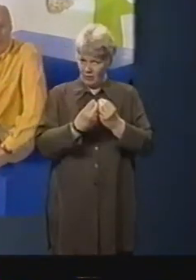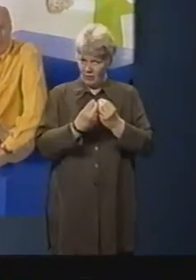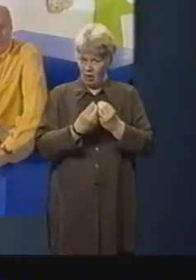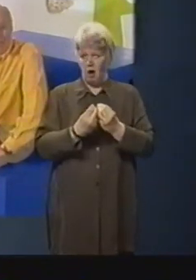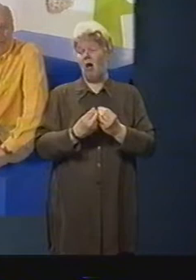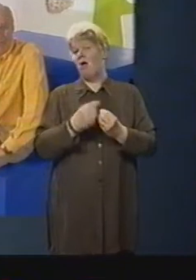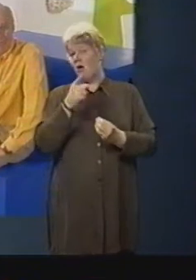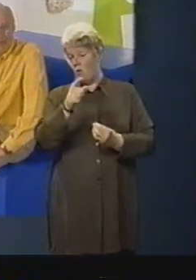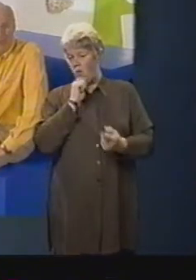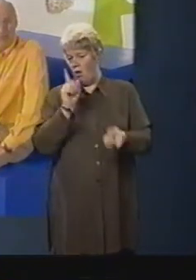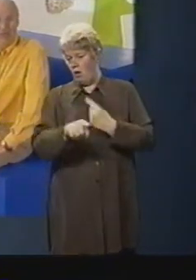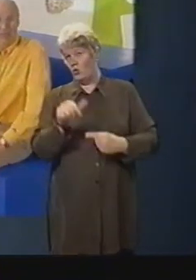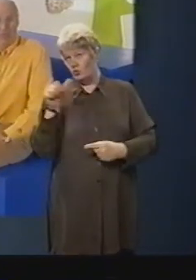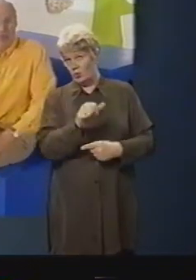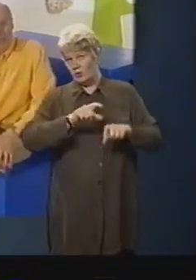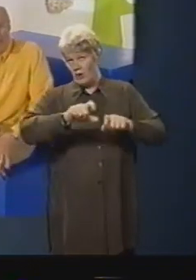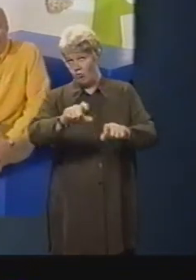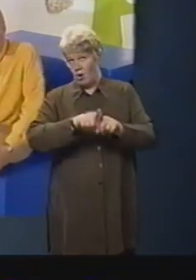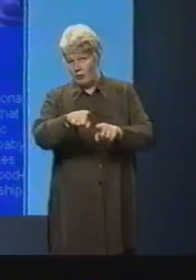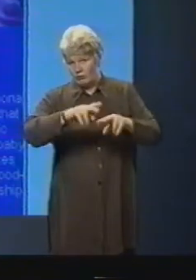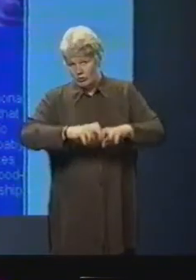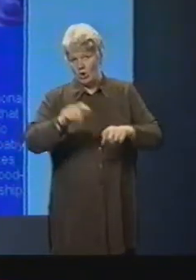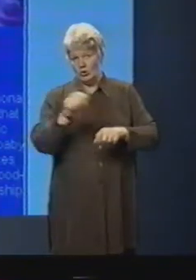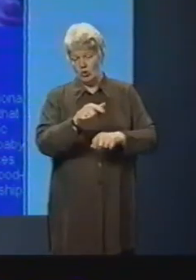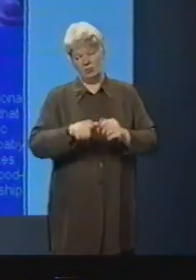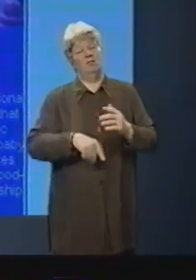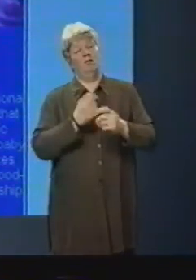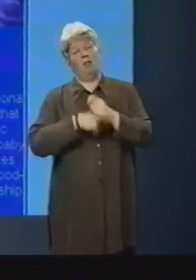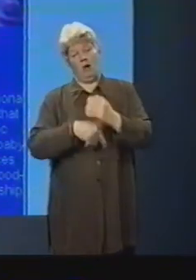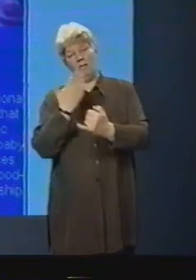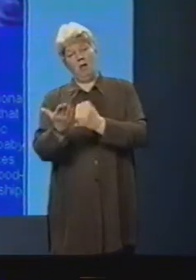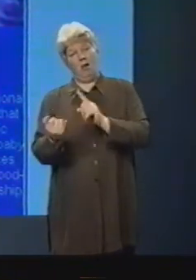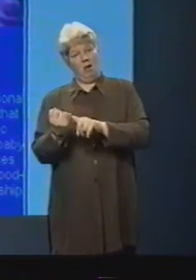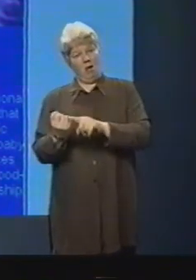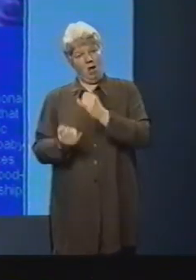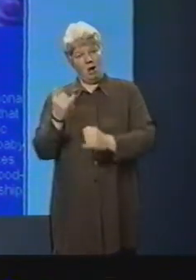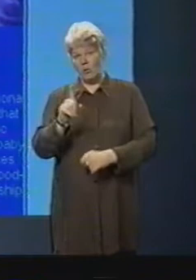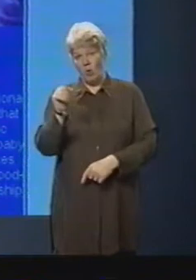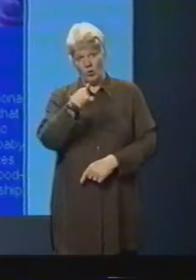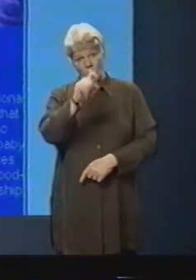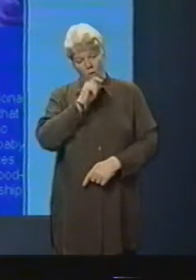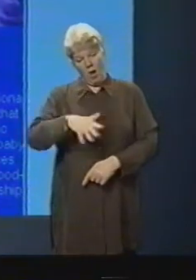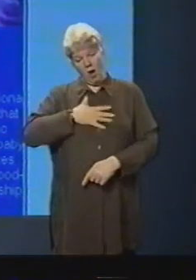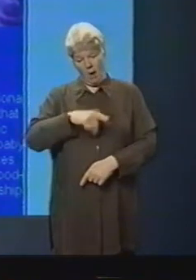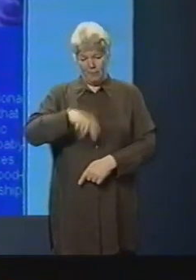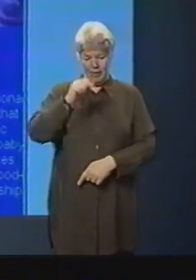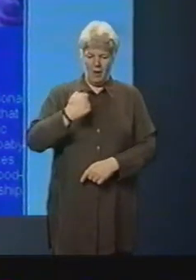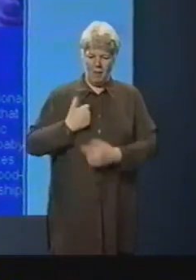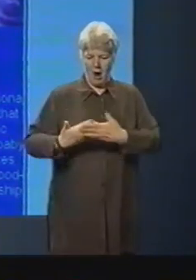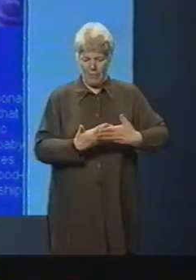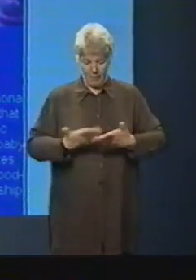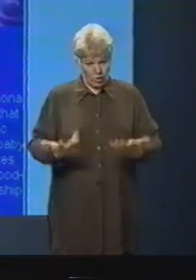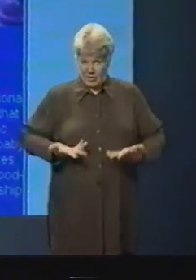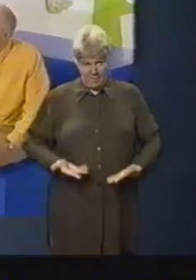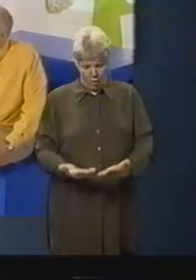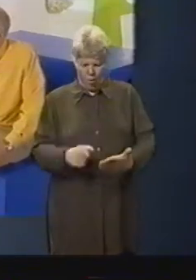offering this treatment? They build up to a final choice. Would you like to be able to choose your unborn baby's genetic makeup? The